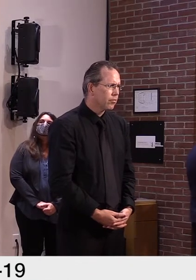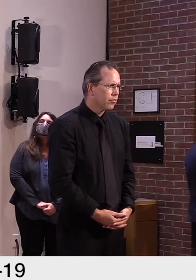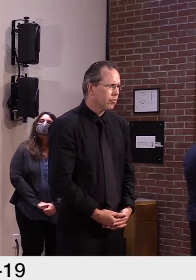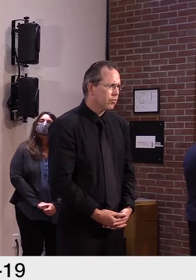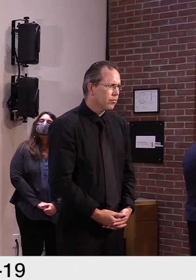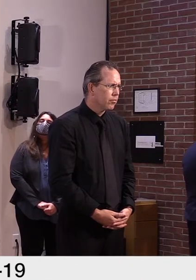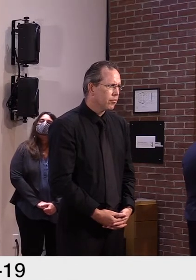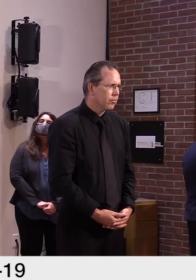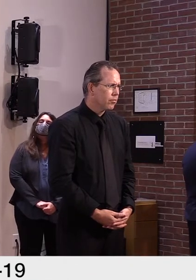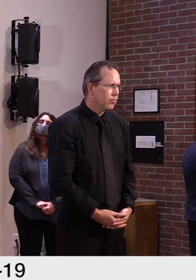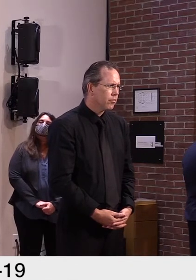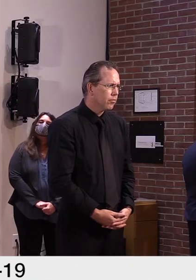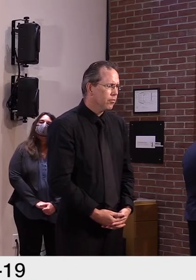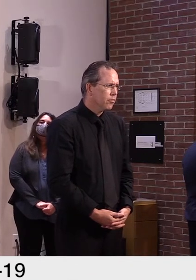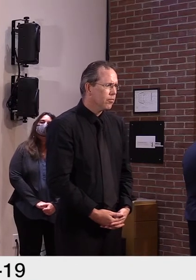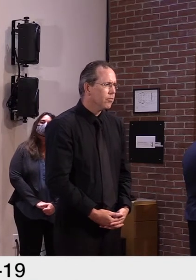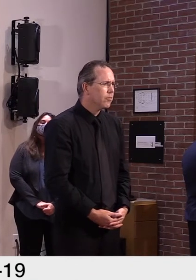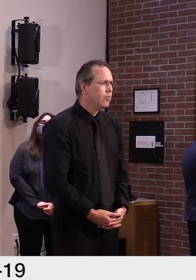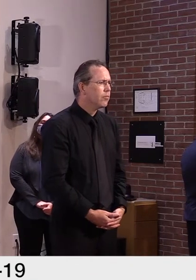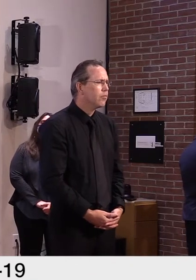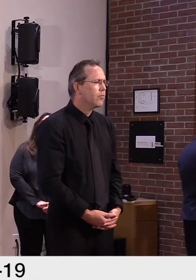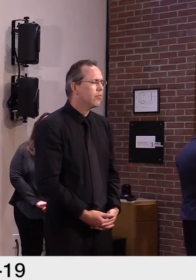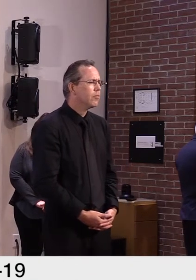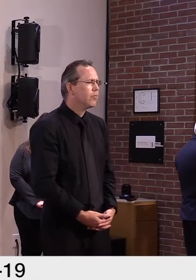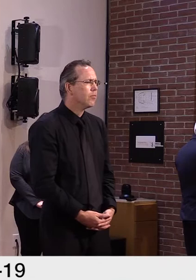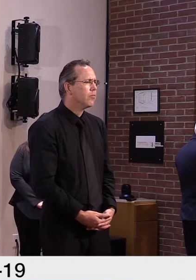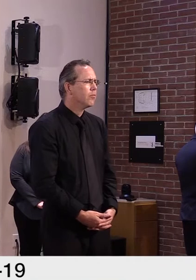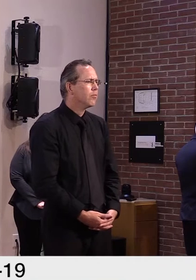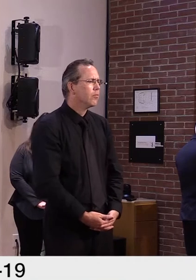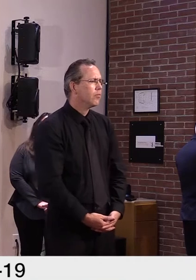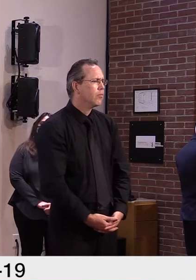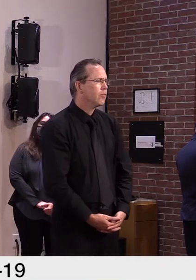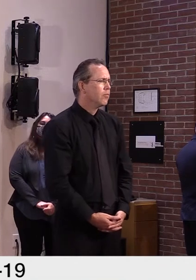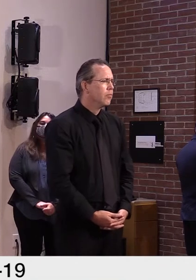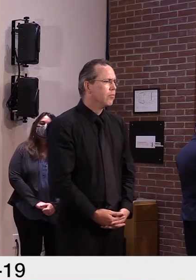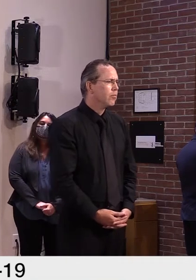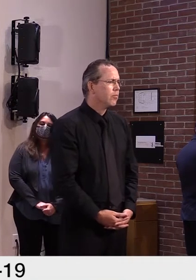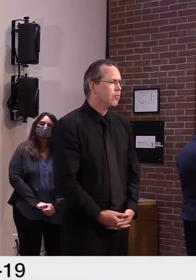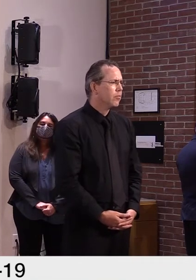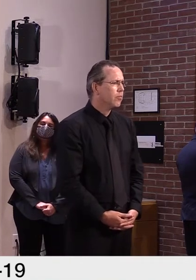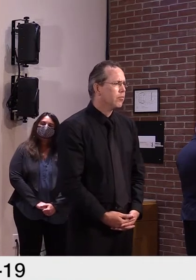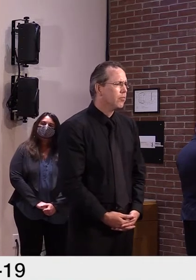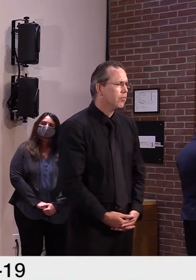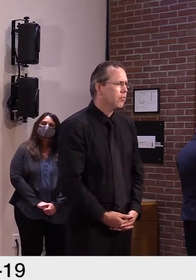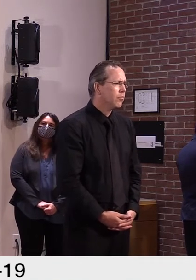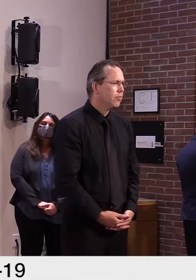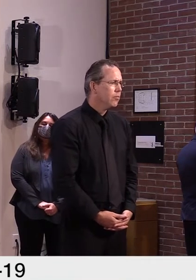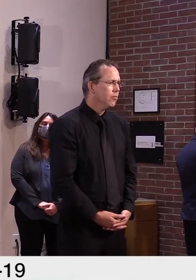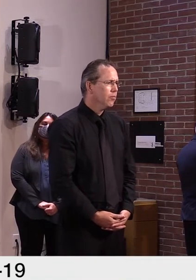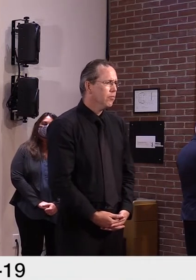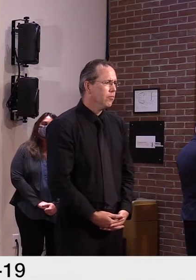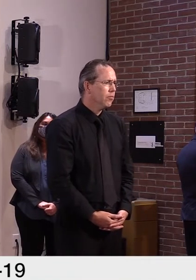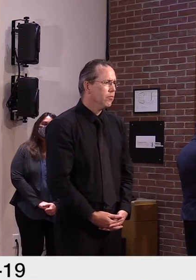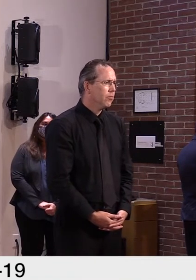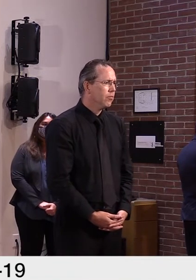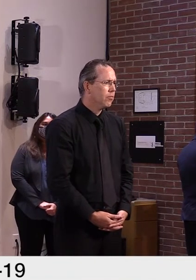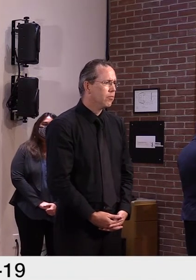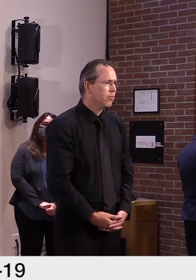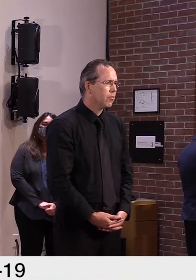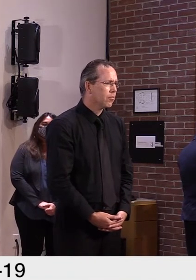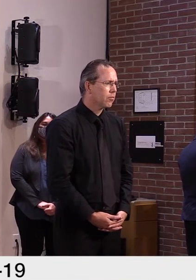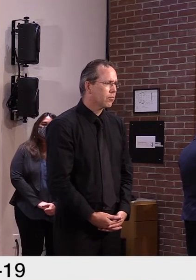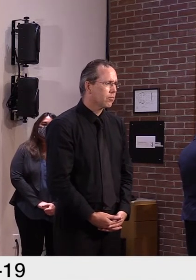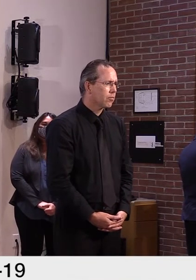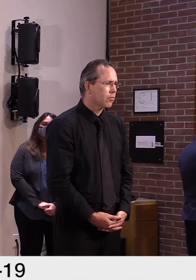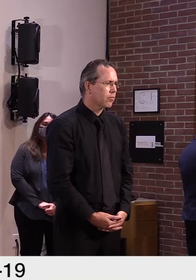for, showing that 85% of people are sick from some other virus, and coronaviruses being